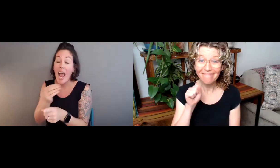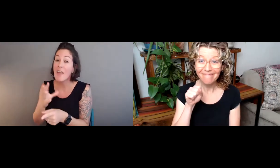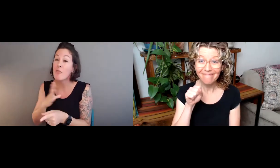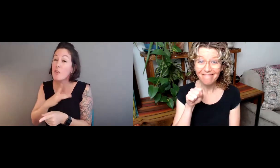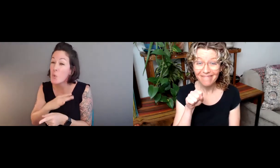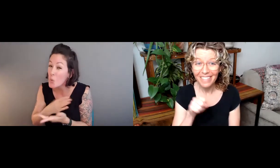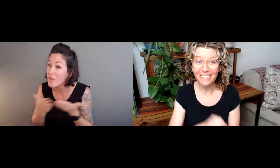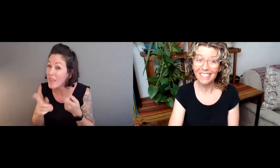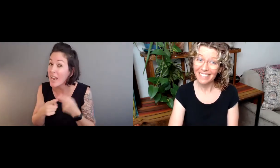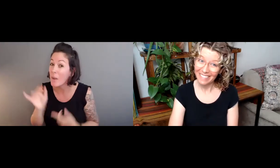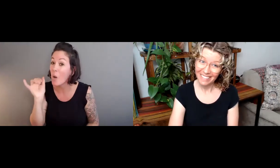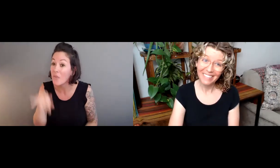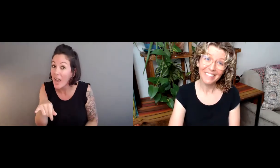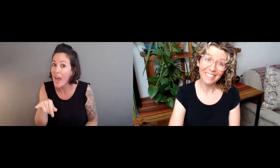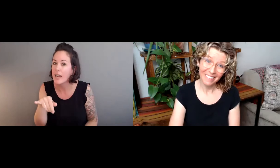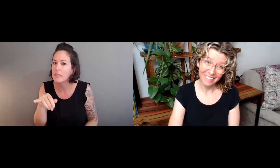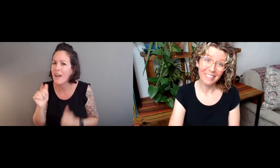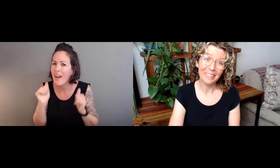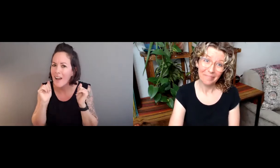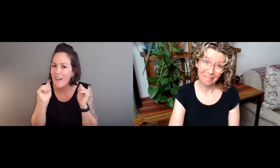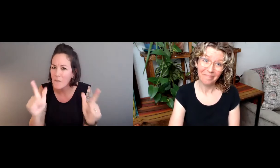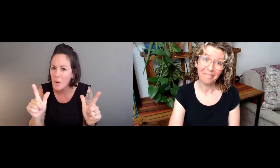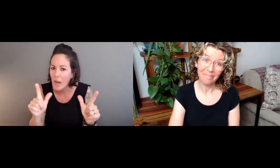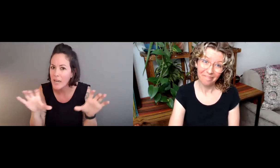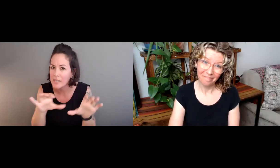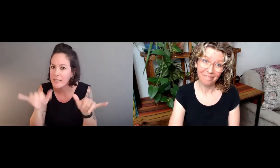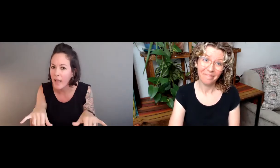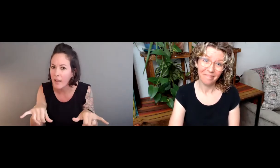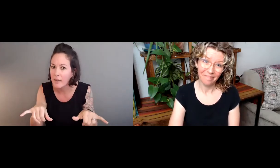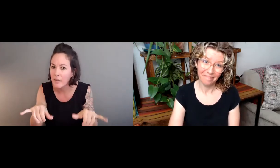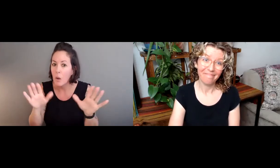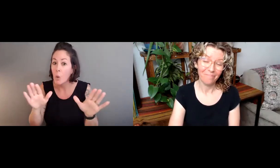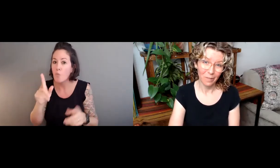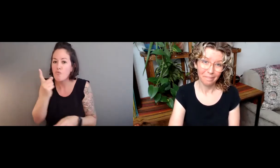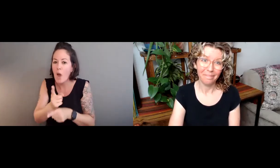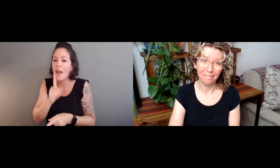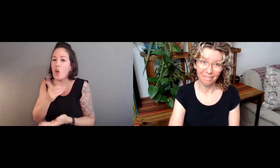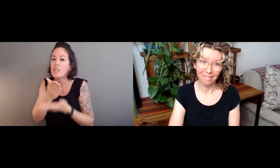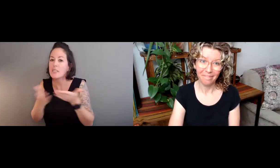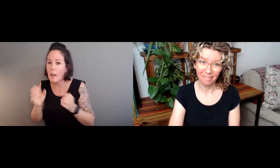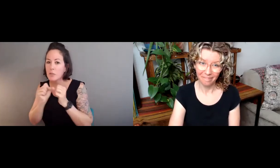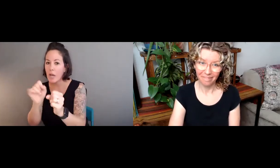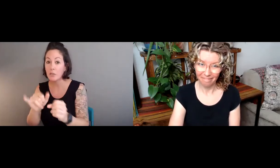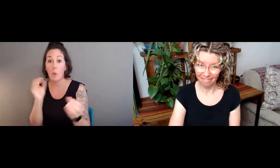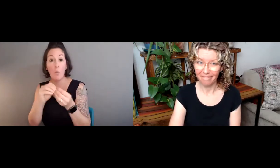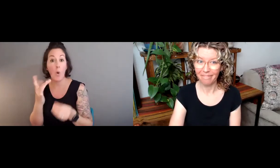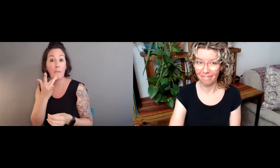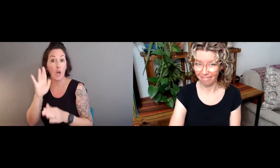I also have to think about multimodality. And the cool thing about that is that everyone does that.